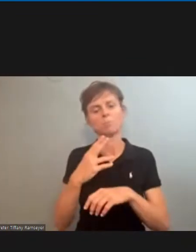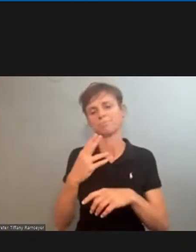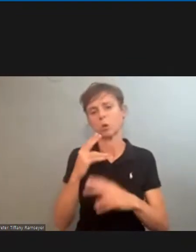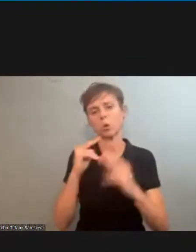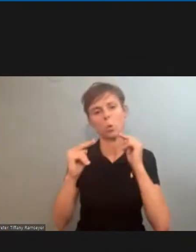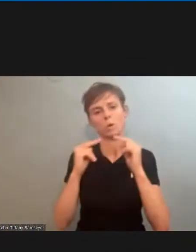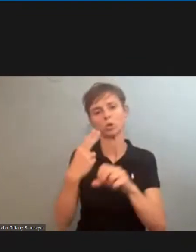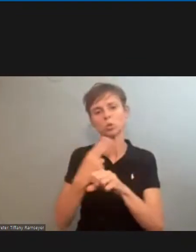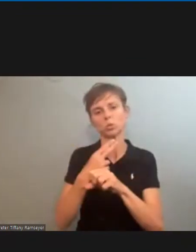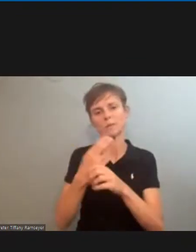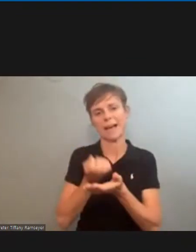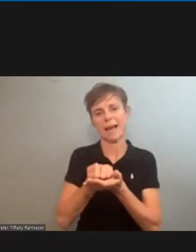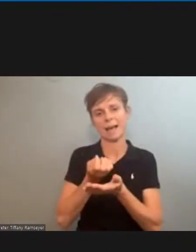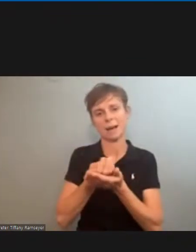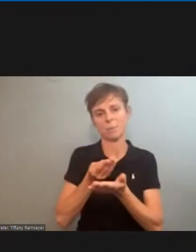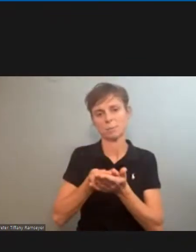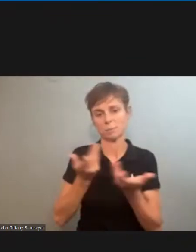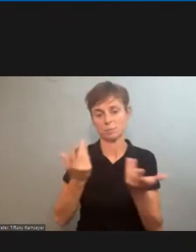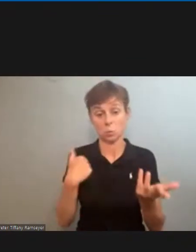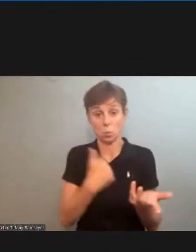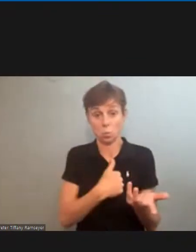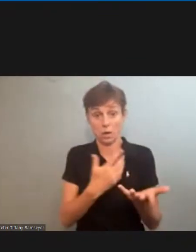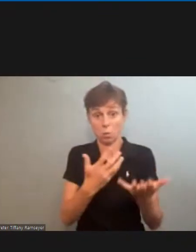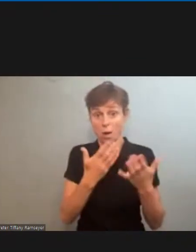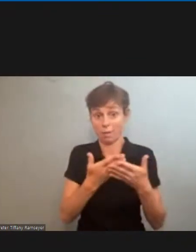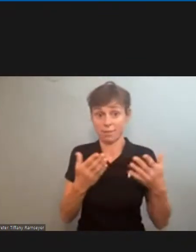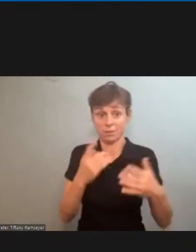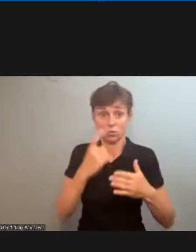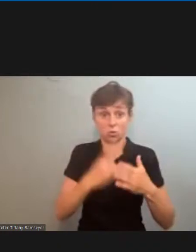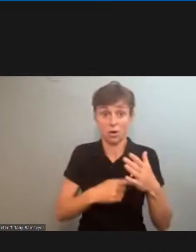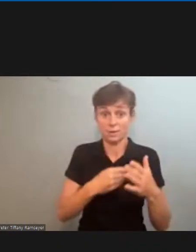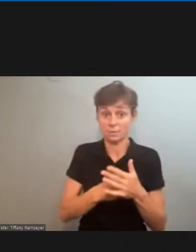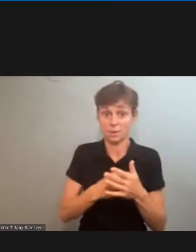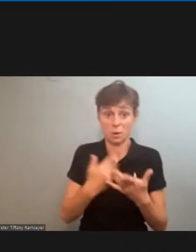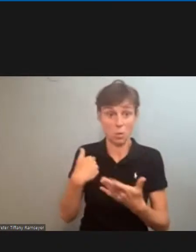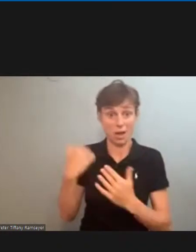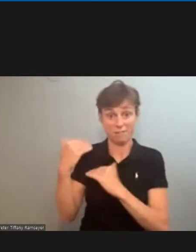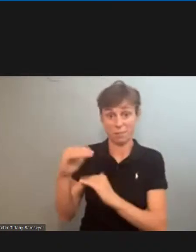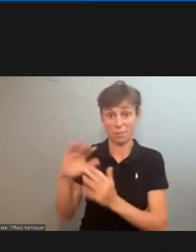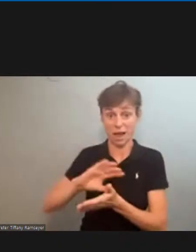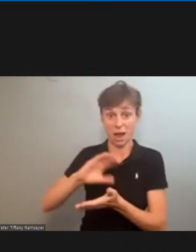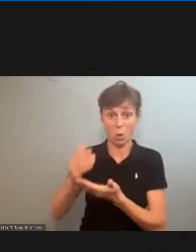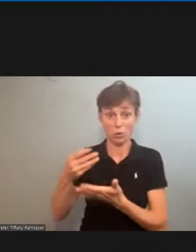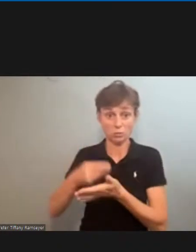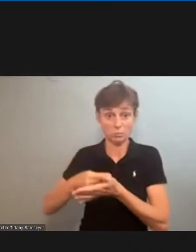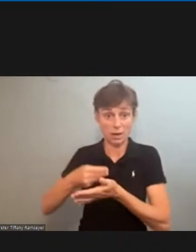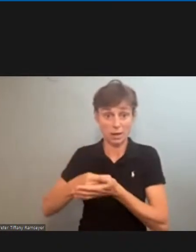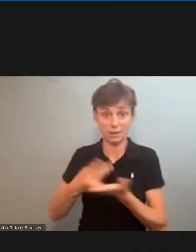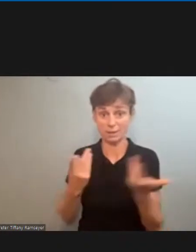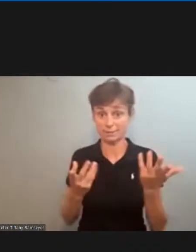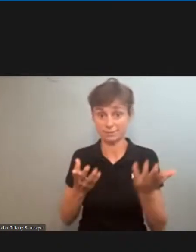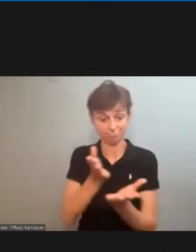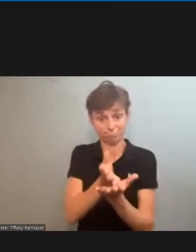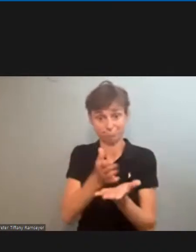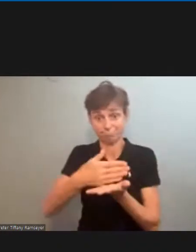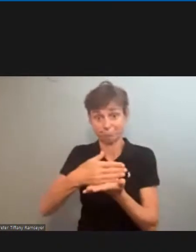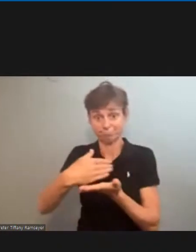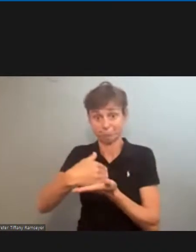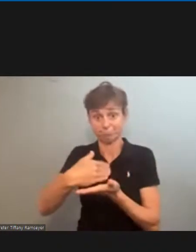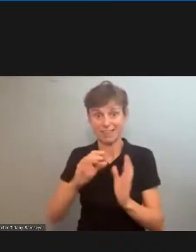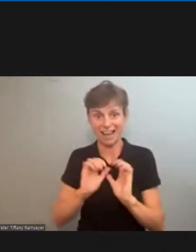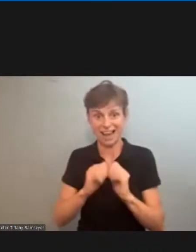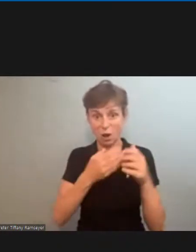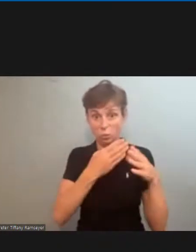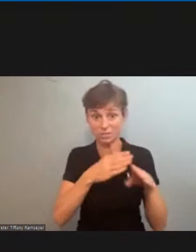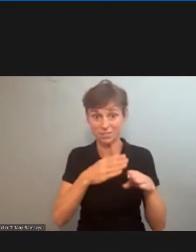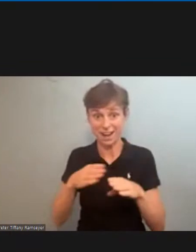to avoid the things we want cost money there's so much money how big or small that pie is how much how much money there